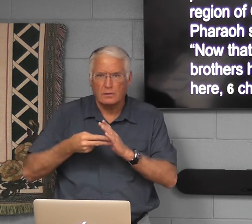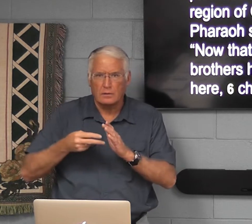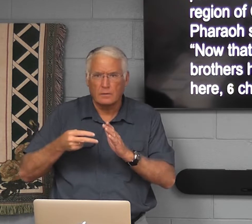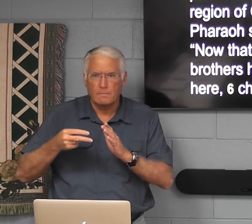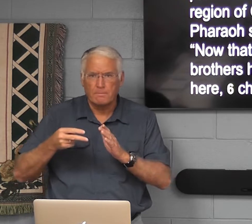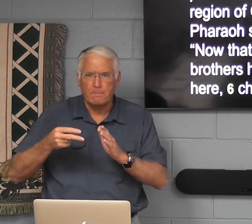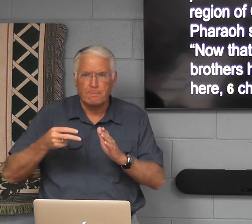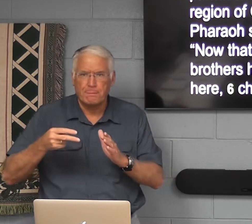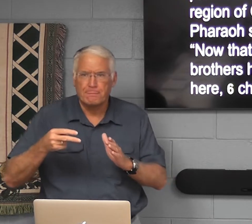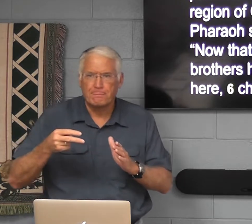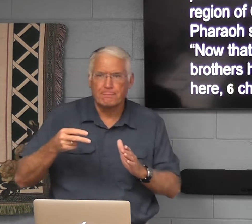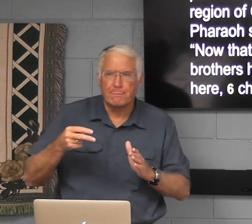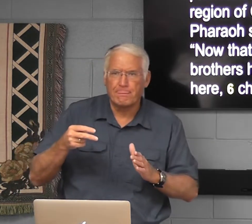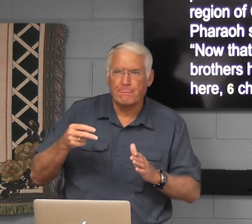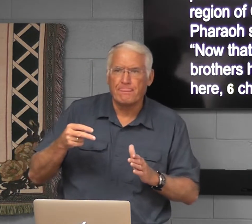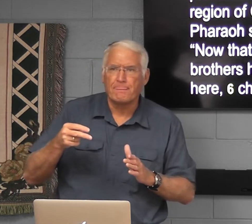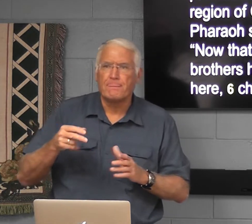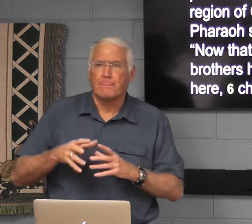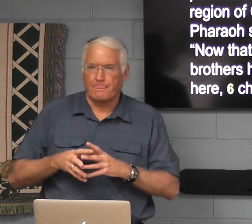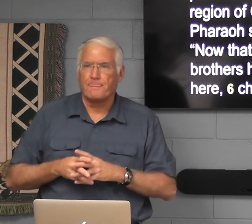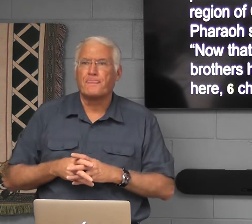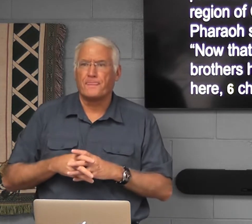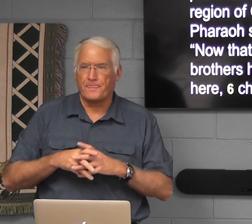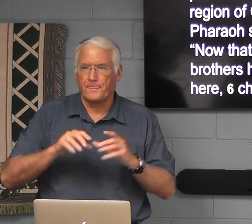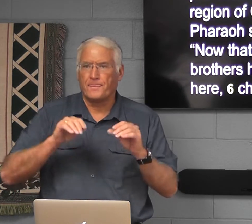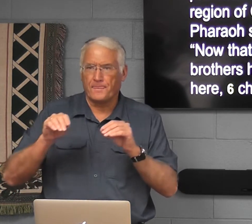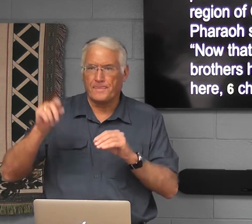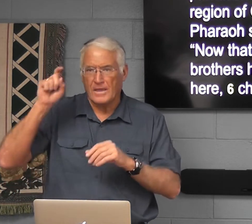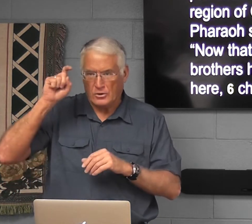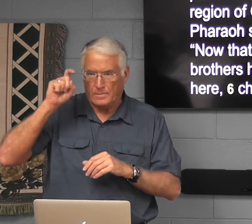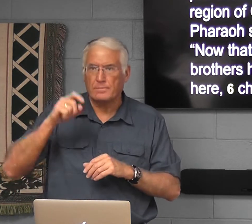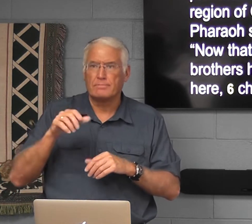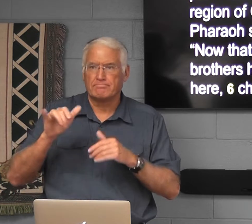What do you mean, who lived there in Canaan? They moved to Egypt.